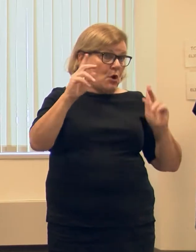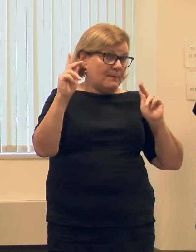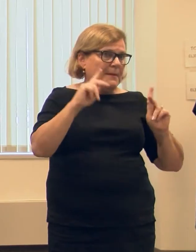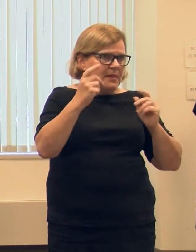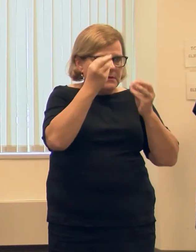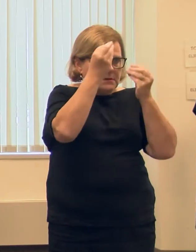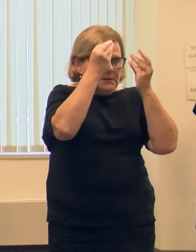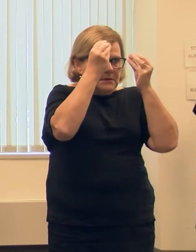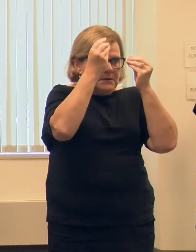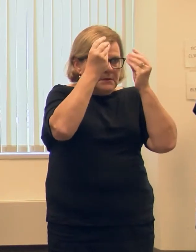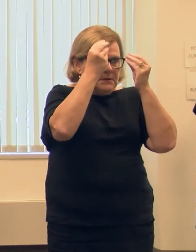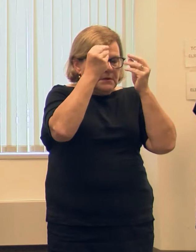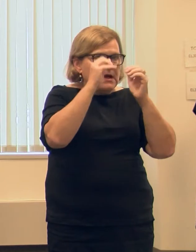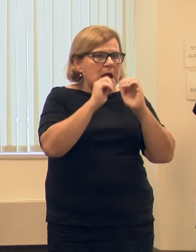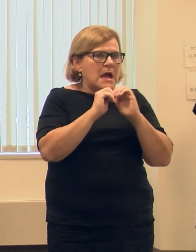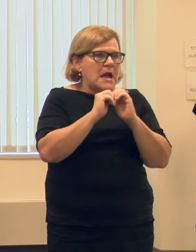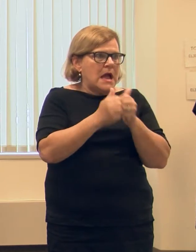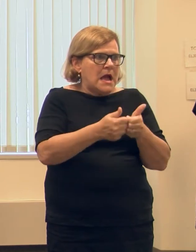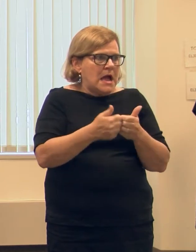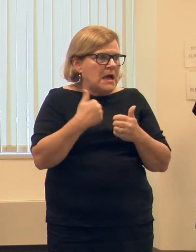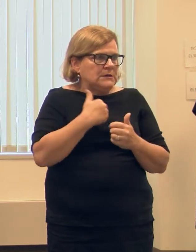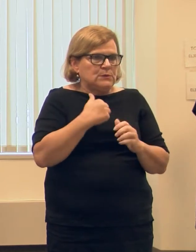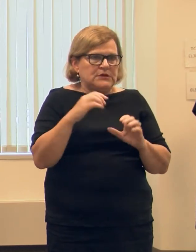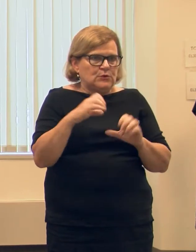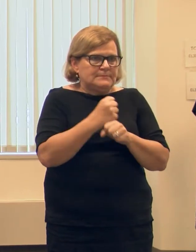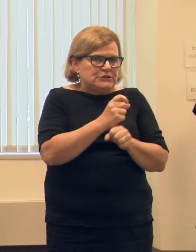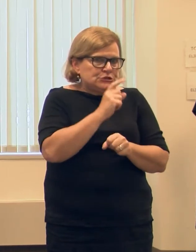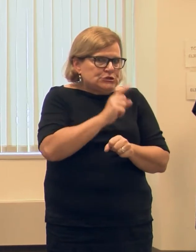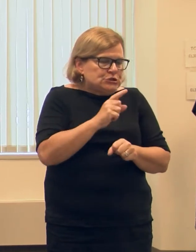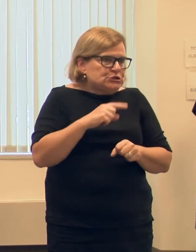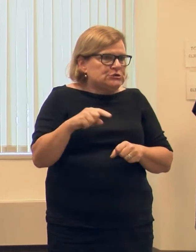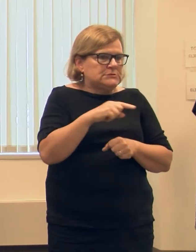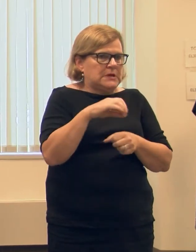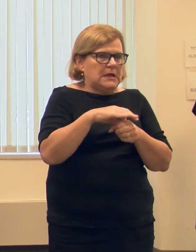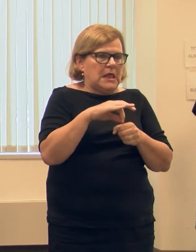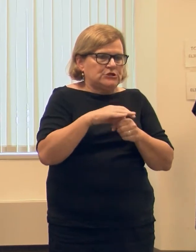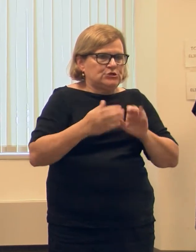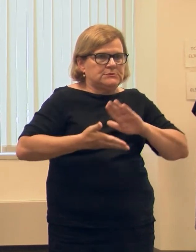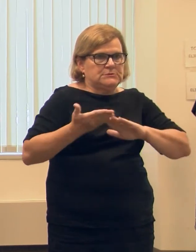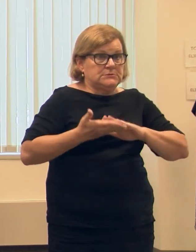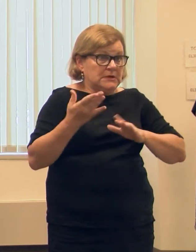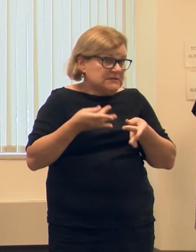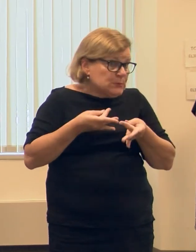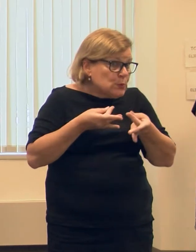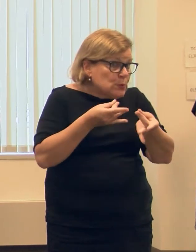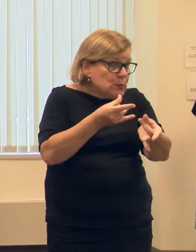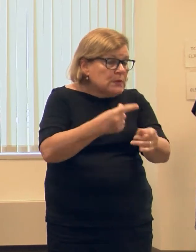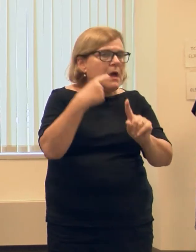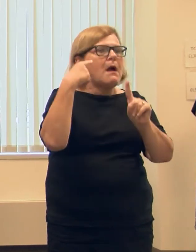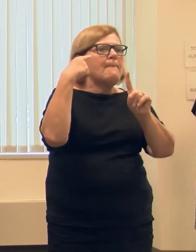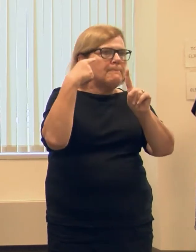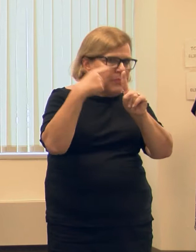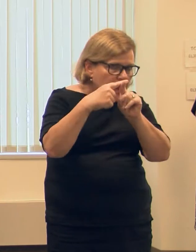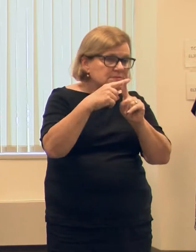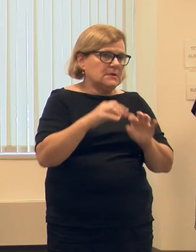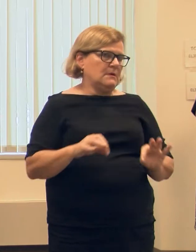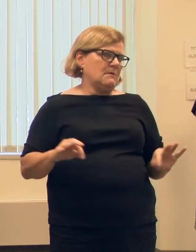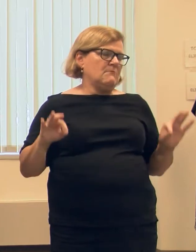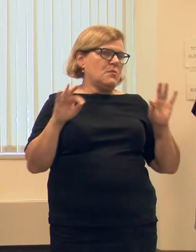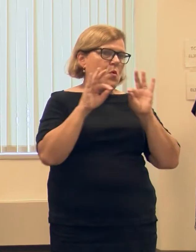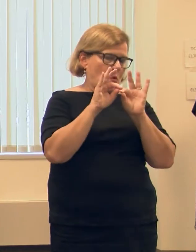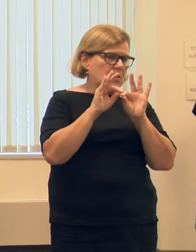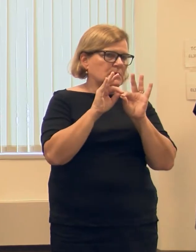who have been thinking very seriously about what are we going to do to make sure that these elections go as smoothly as possible, and most importantly,